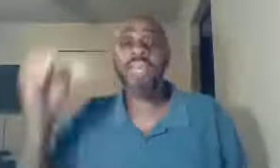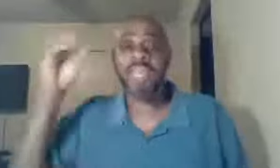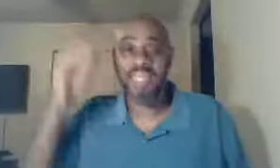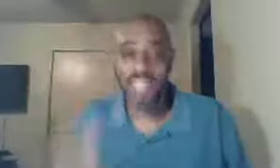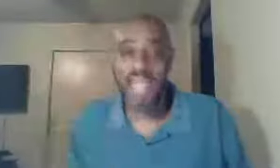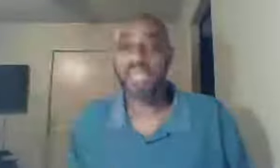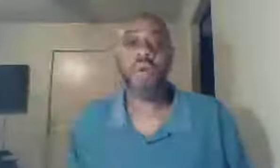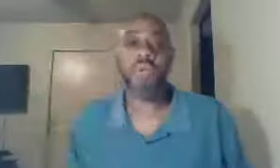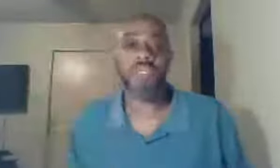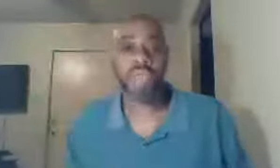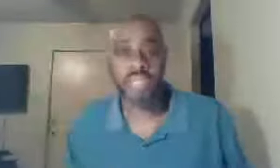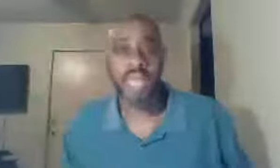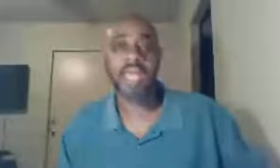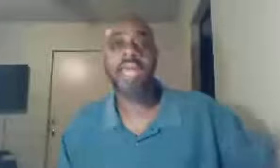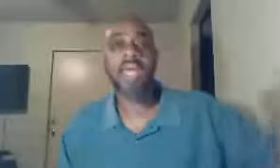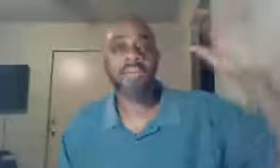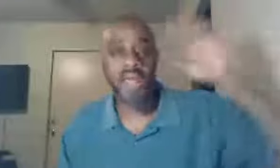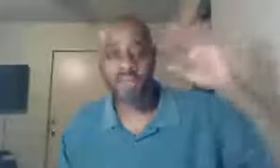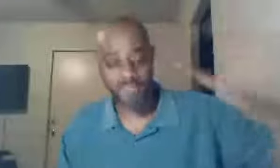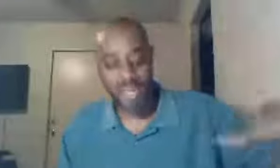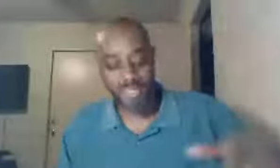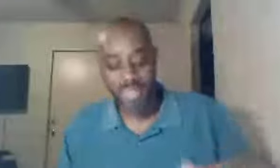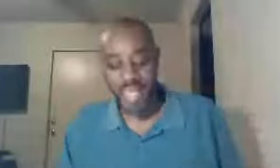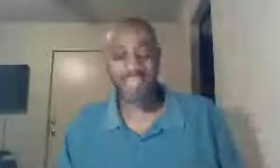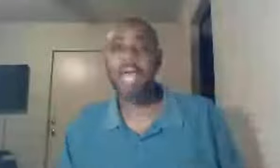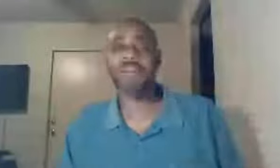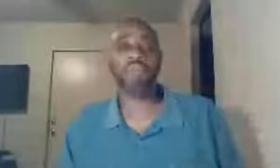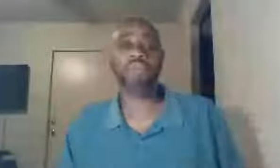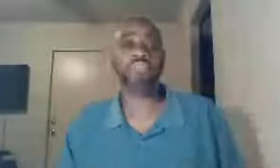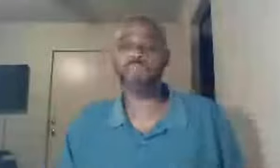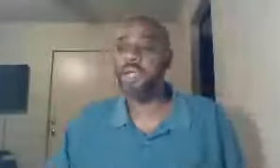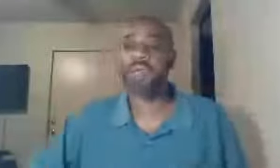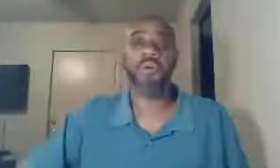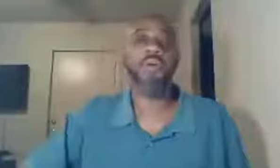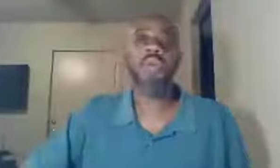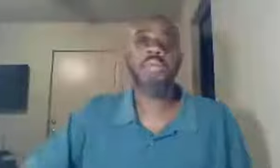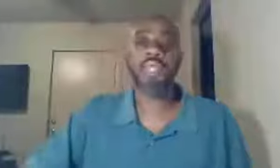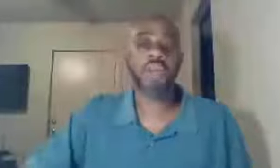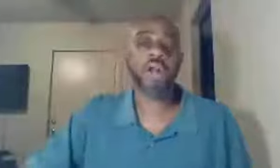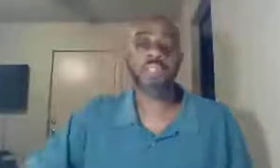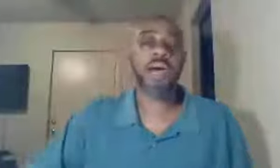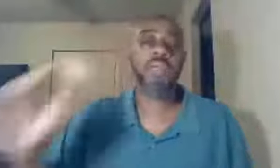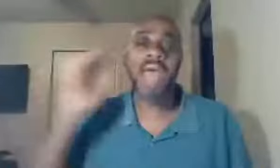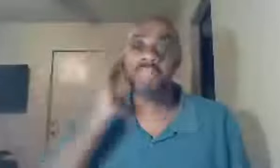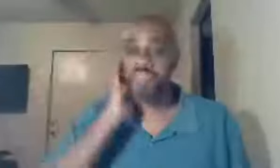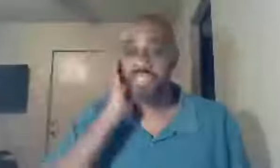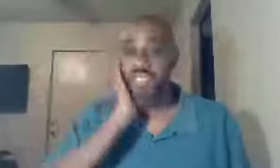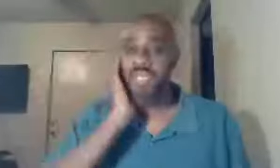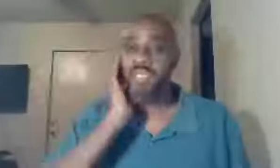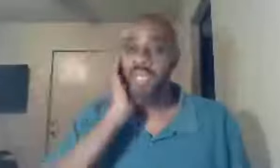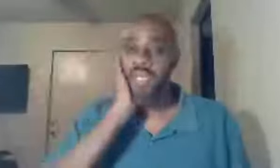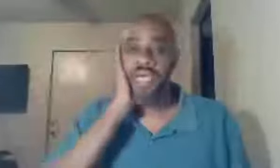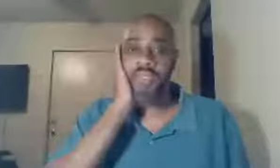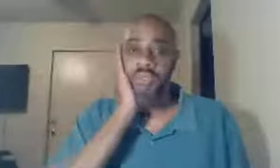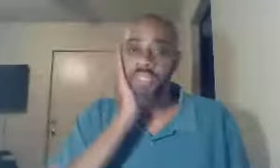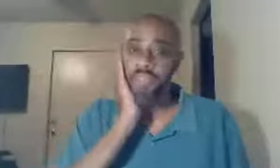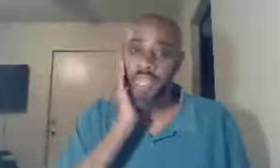they did exactly, what we do today, and if I just had time, I'd go to the parable, that he talks about Lazarus, and the rich man,